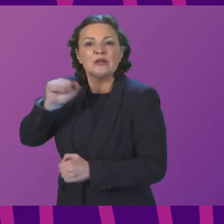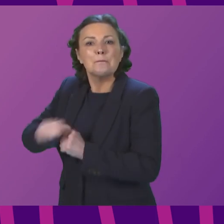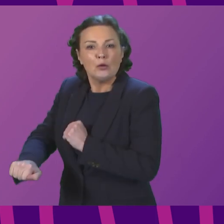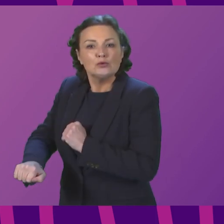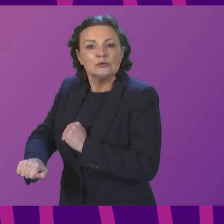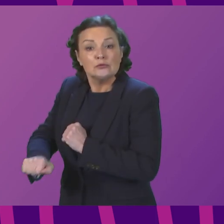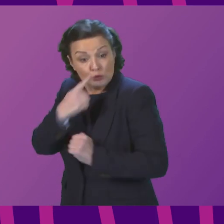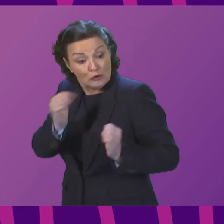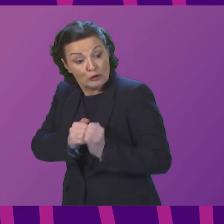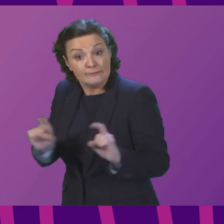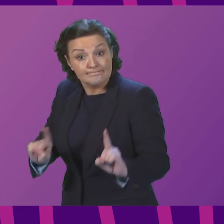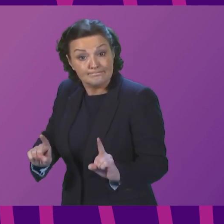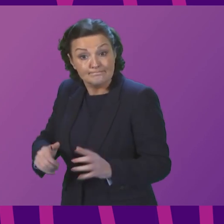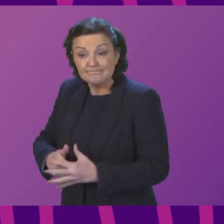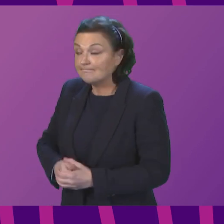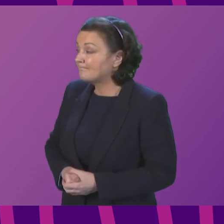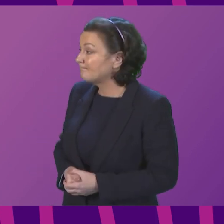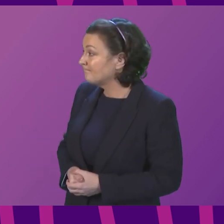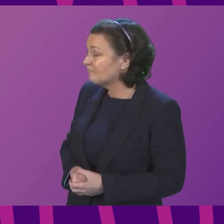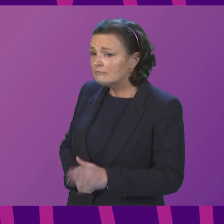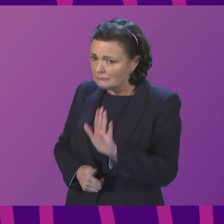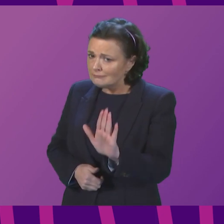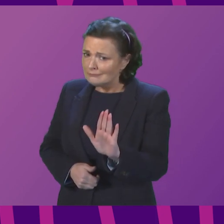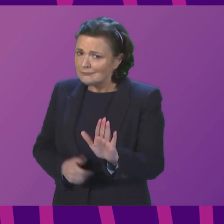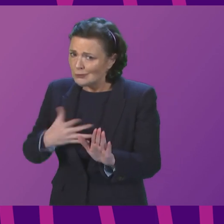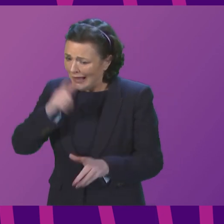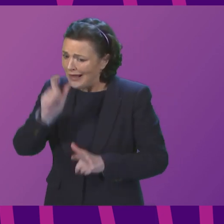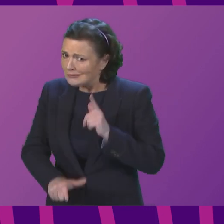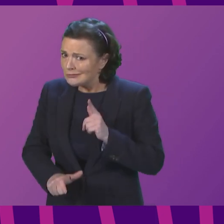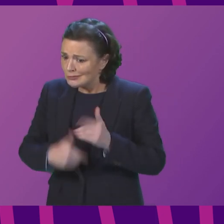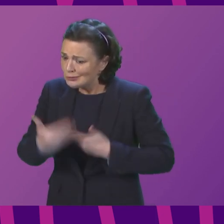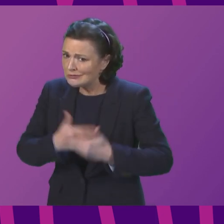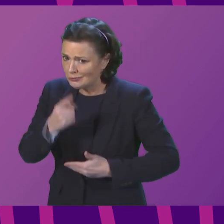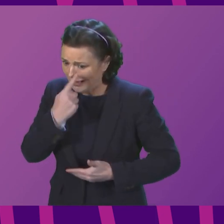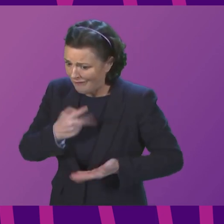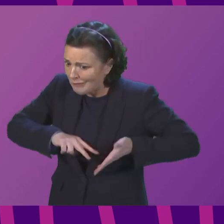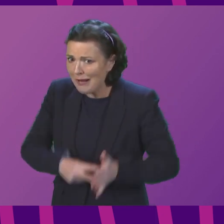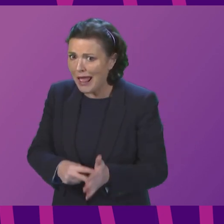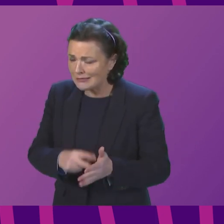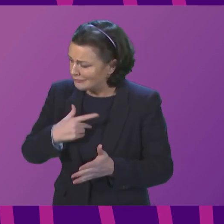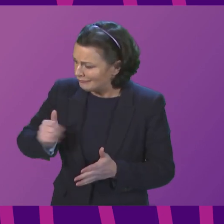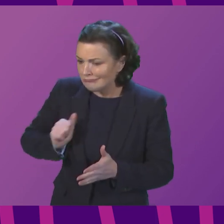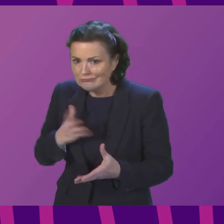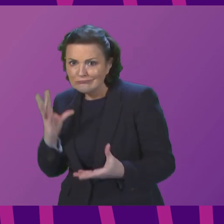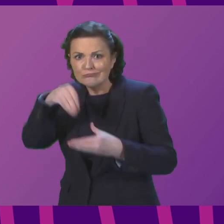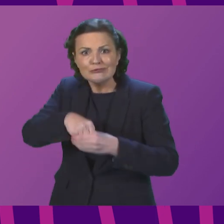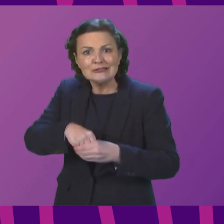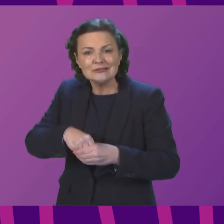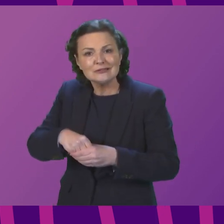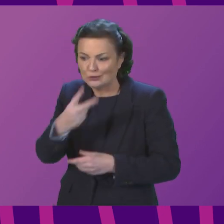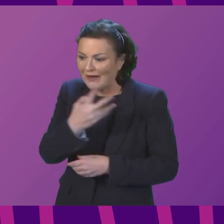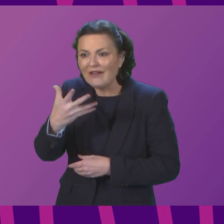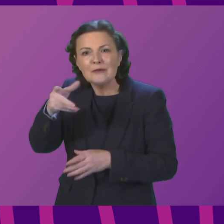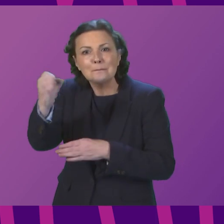action now as we progress the plans for the National Care Service. We have a commitment to increase public investment in social care by 25 per cent over